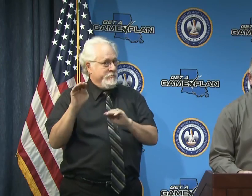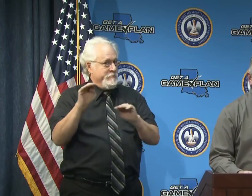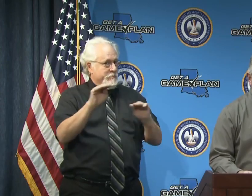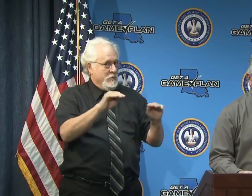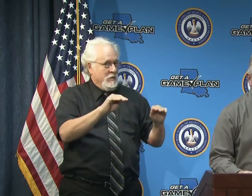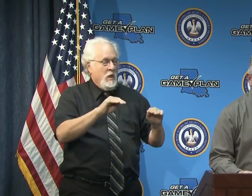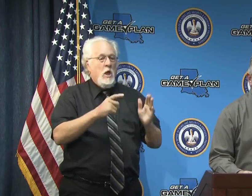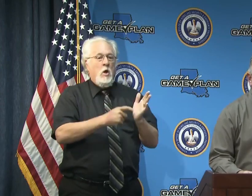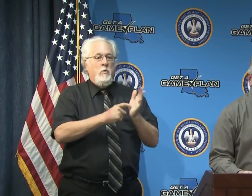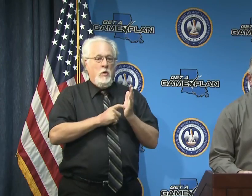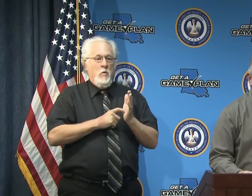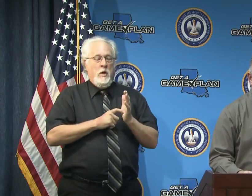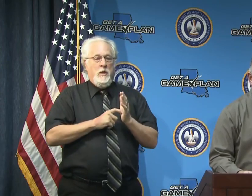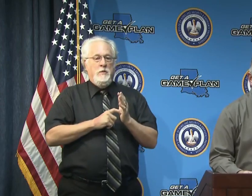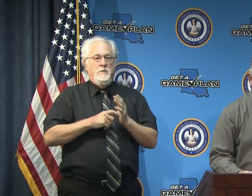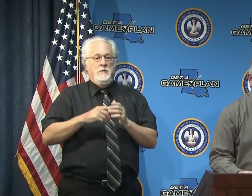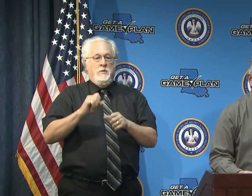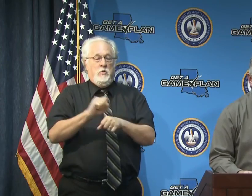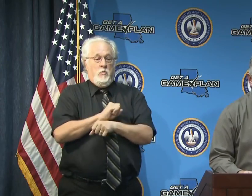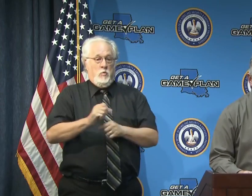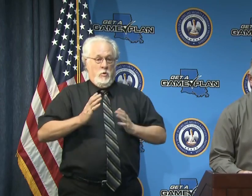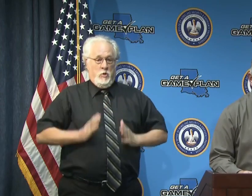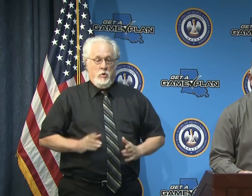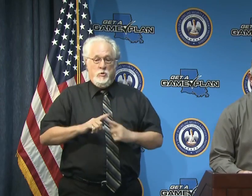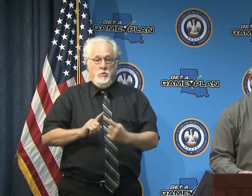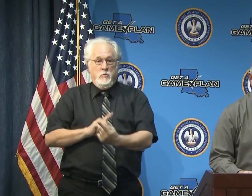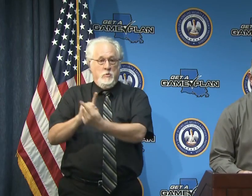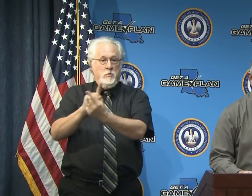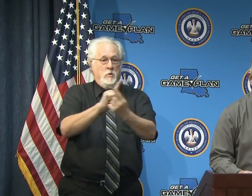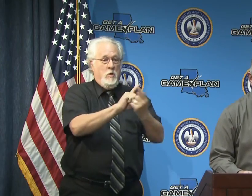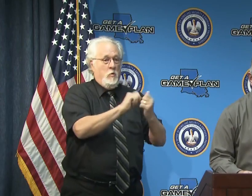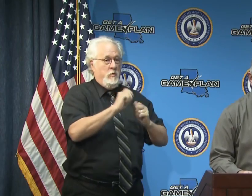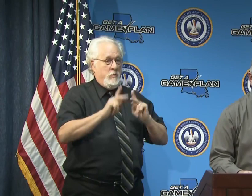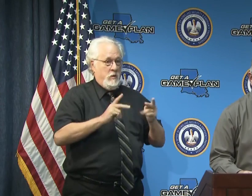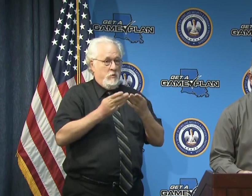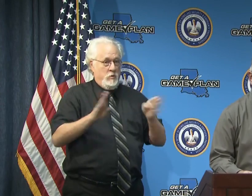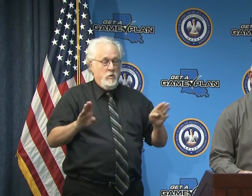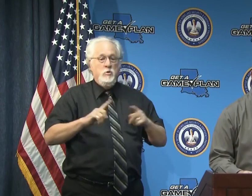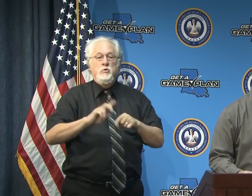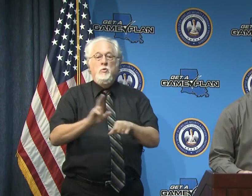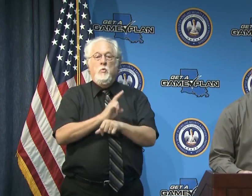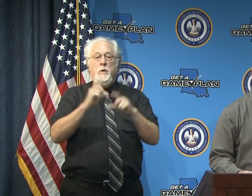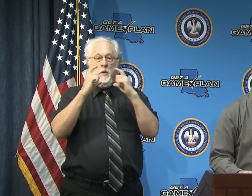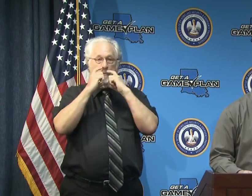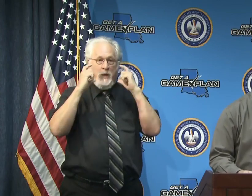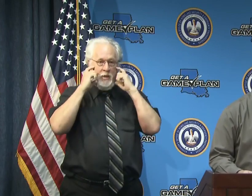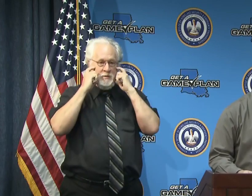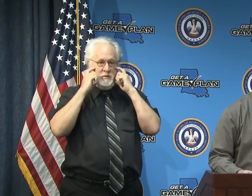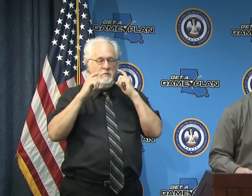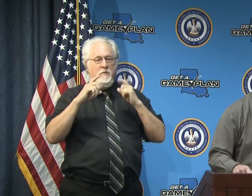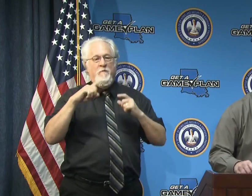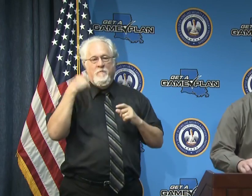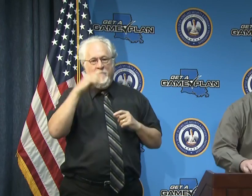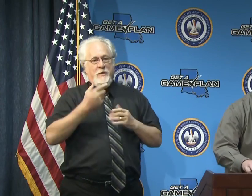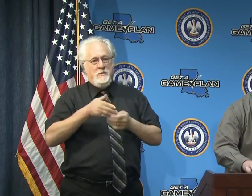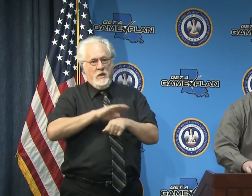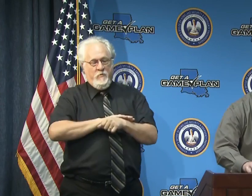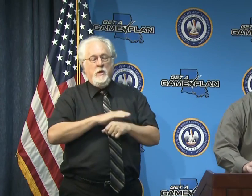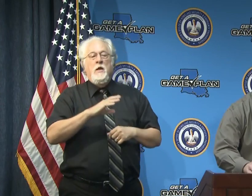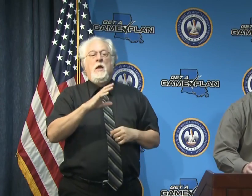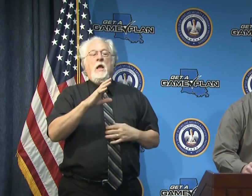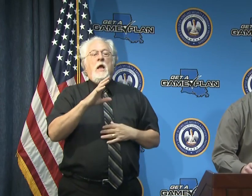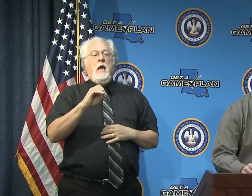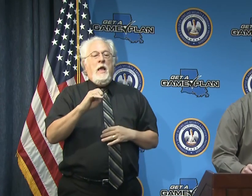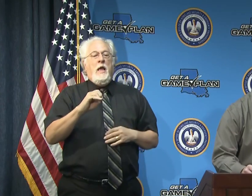requires employees interacting with the public to wear masks but I'm also facial coverings I'm also